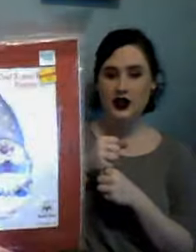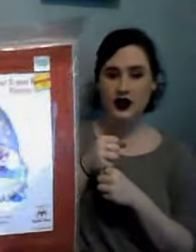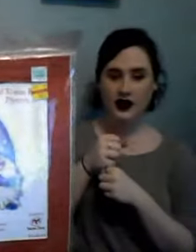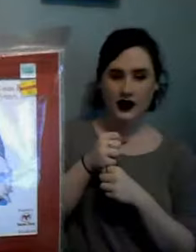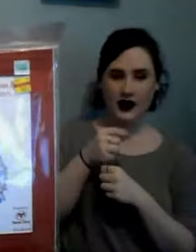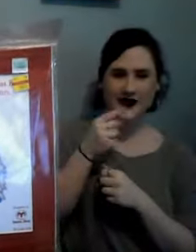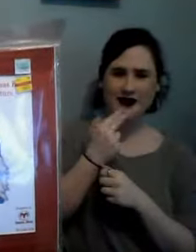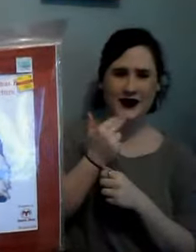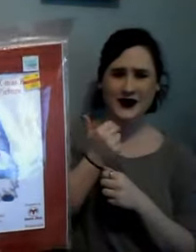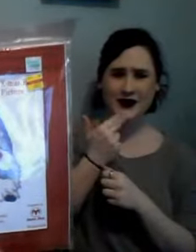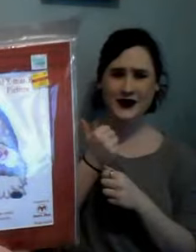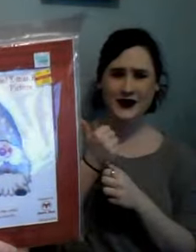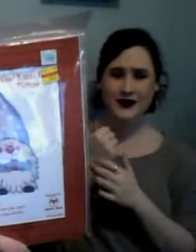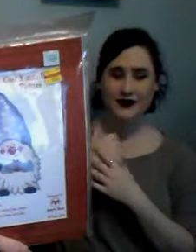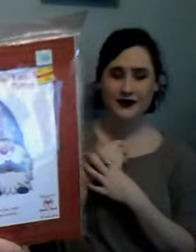it's so cute